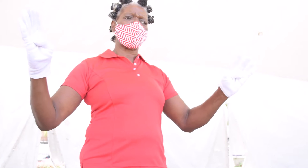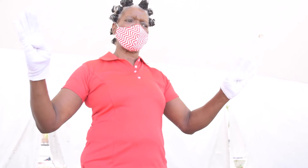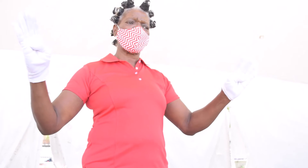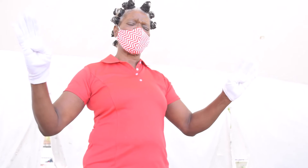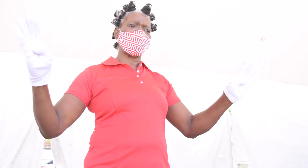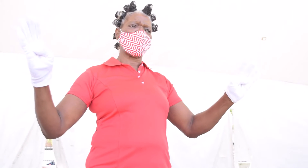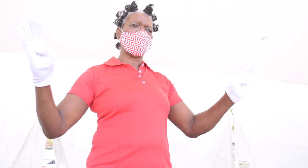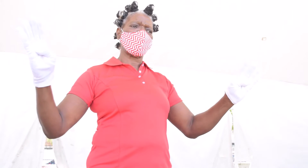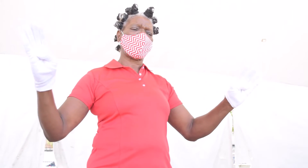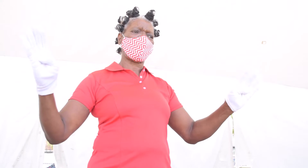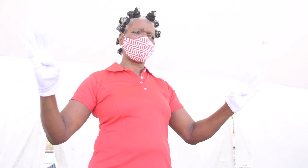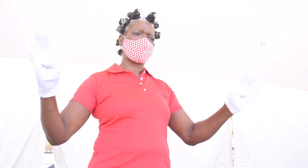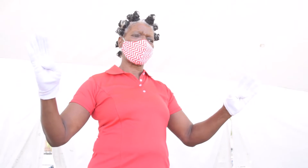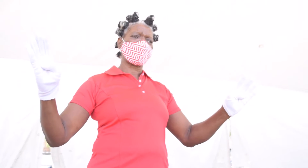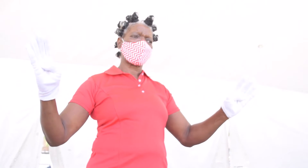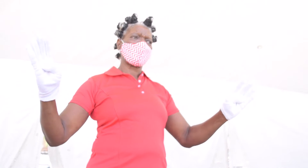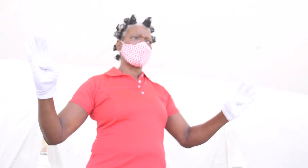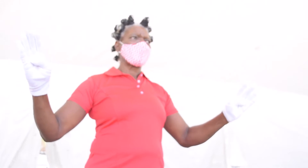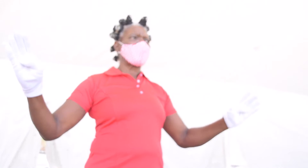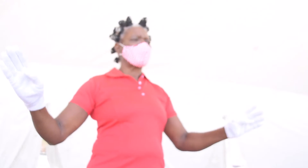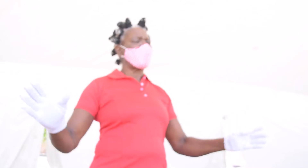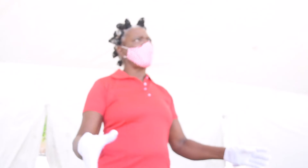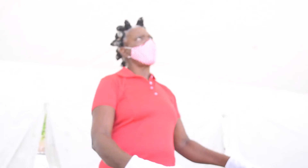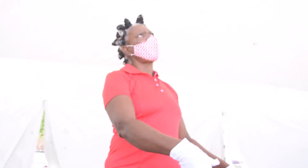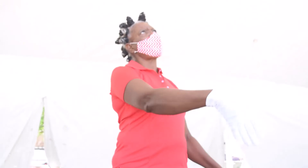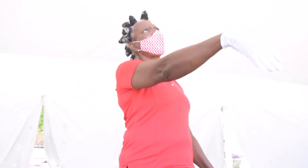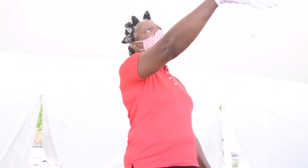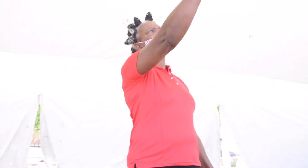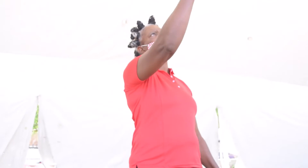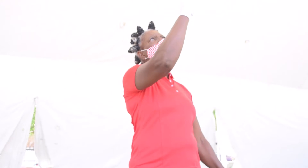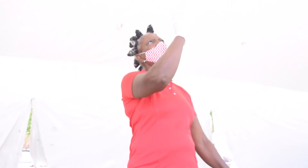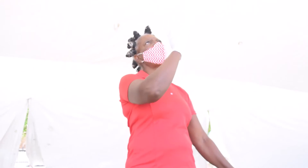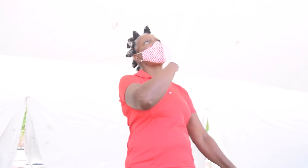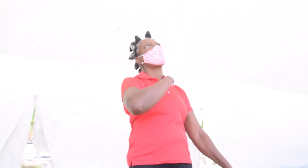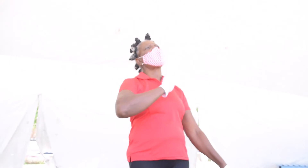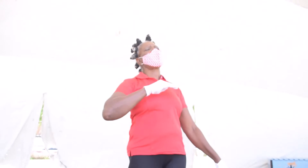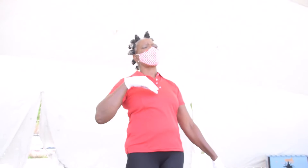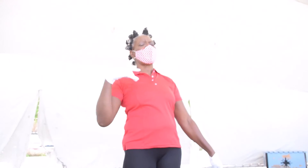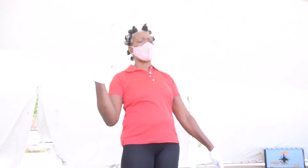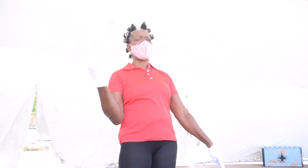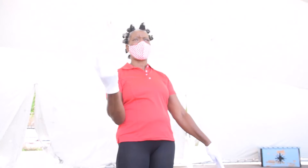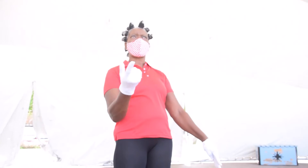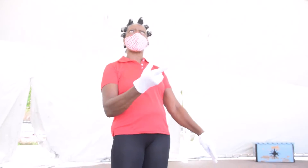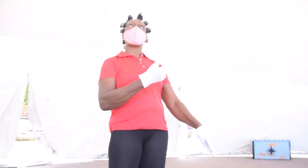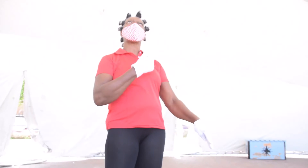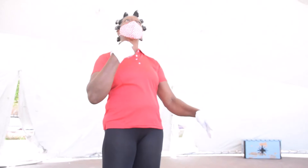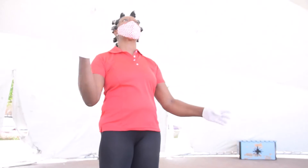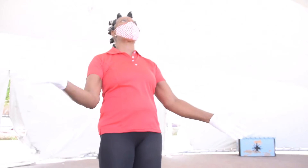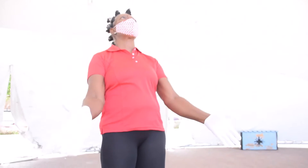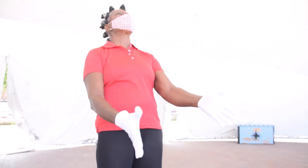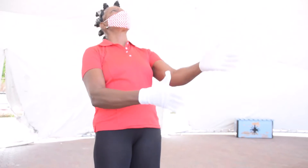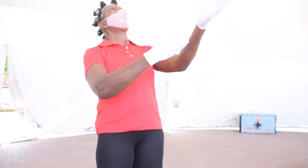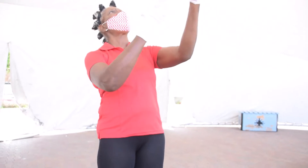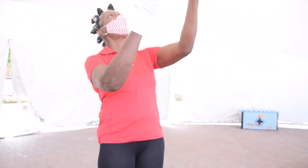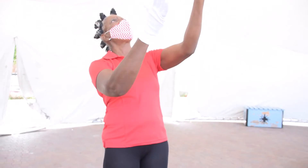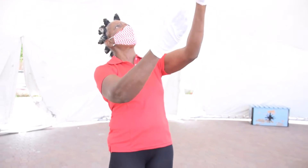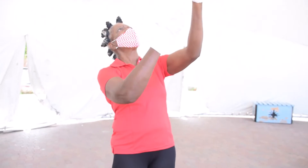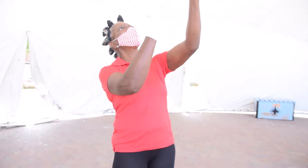With God as our Father,